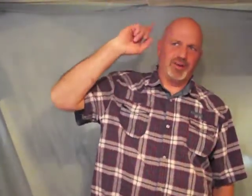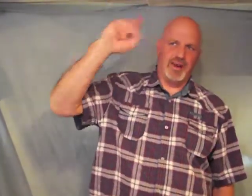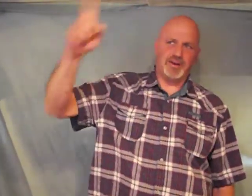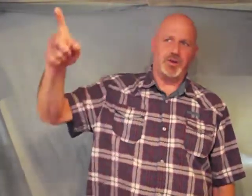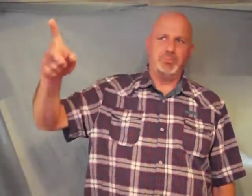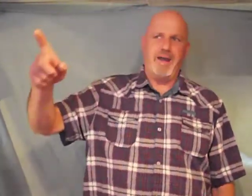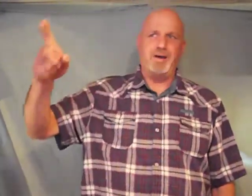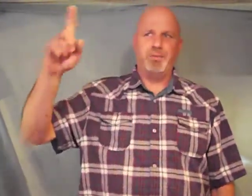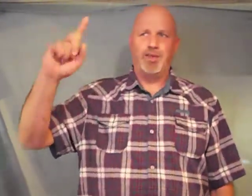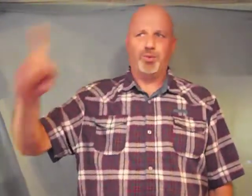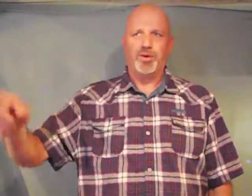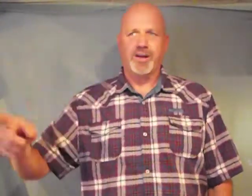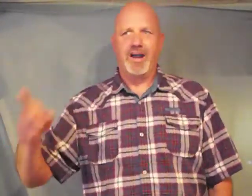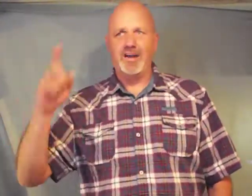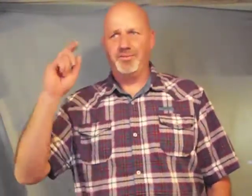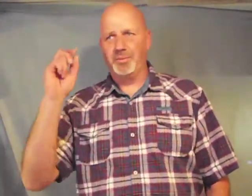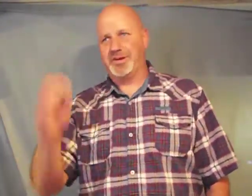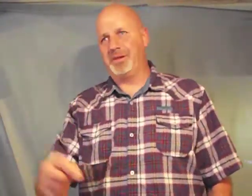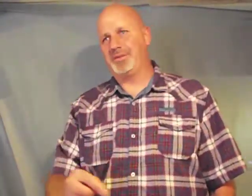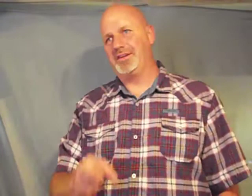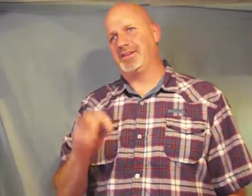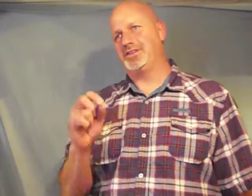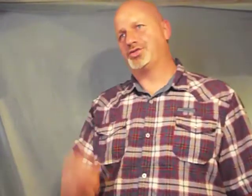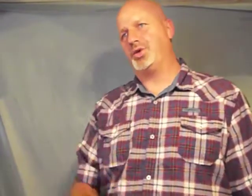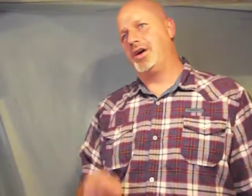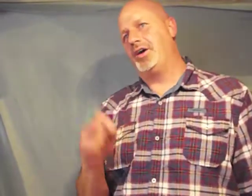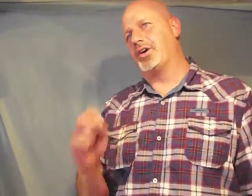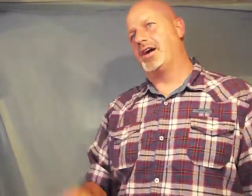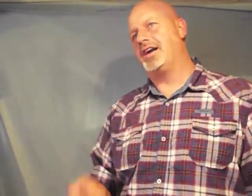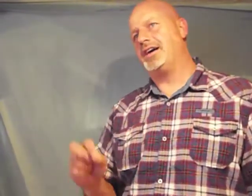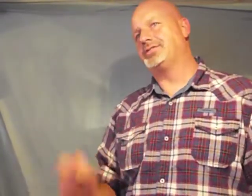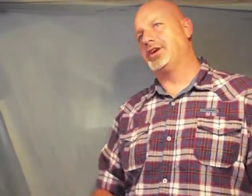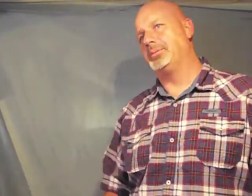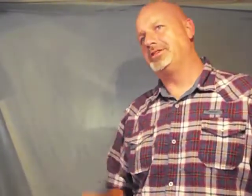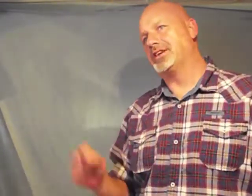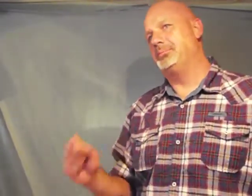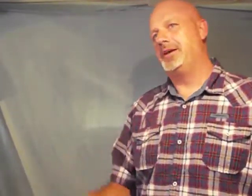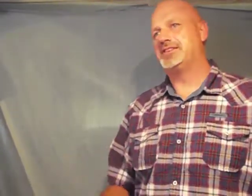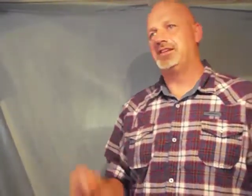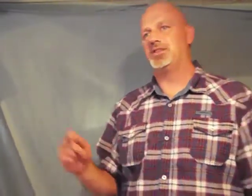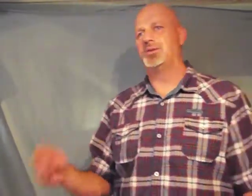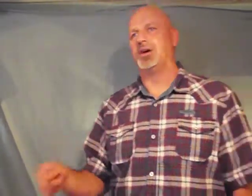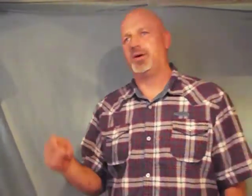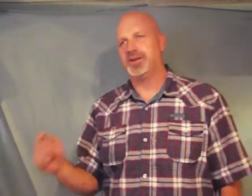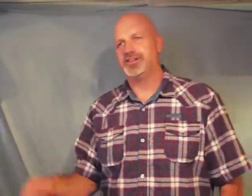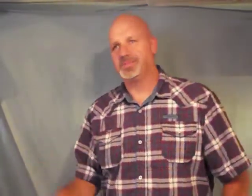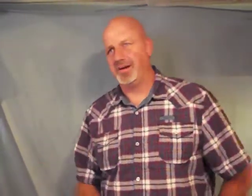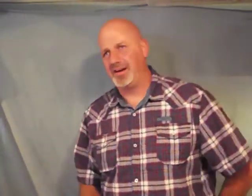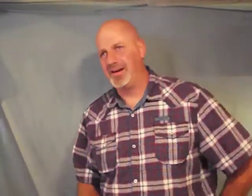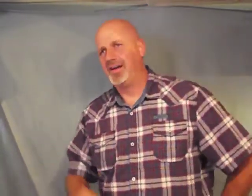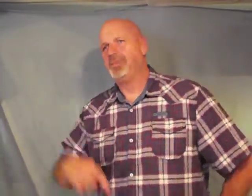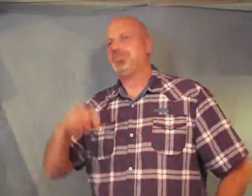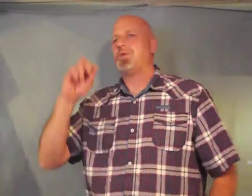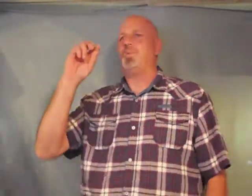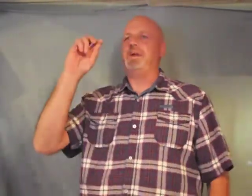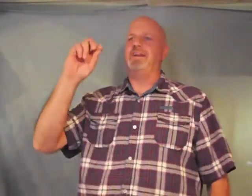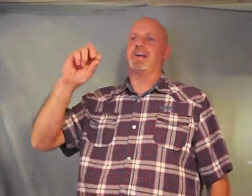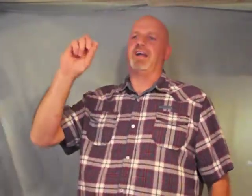kingdom are bound by the word of God from attempting to destroy or cut off sermons commencing through the Holy Spirit we declare